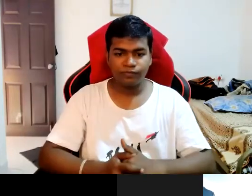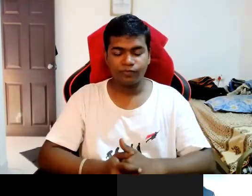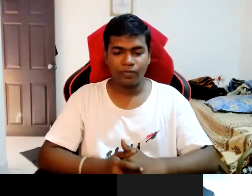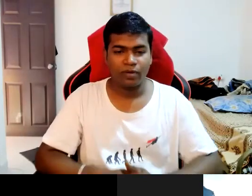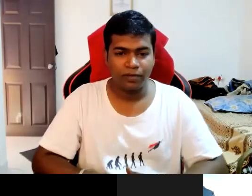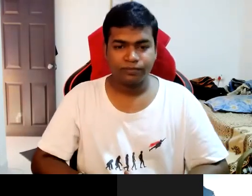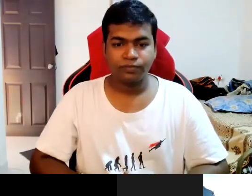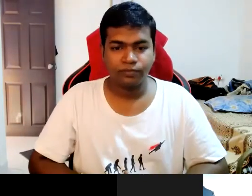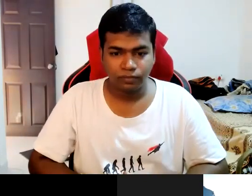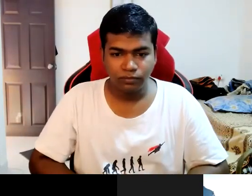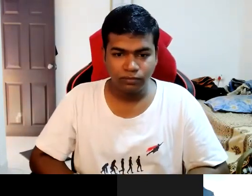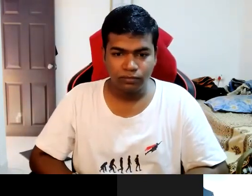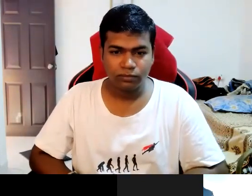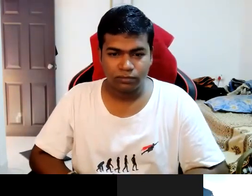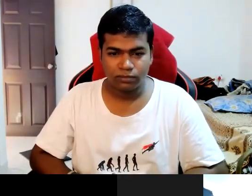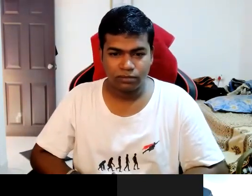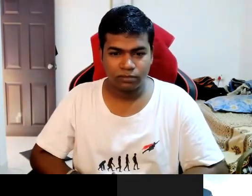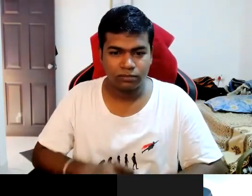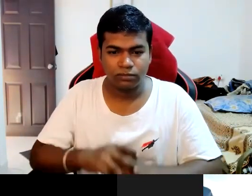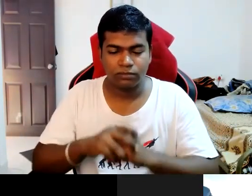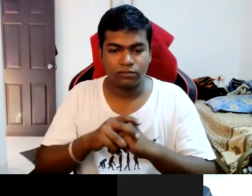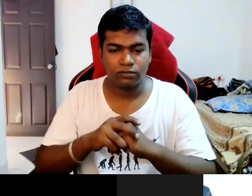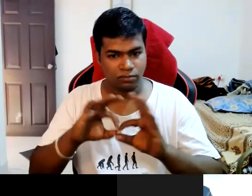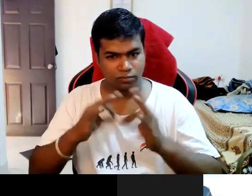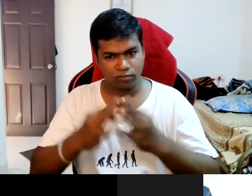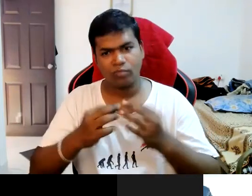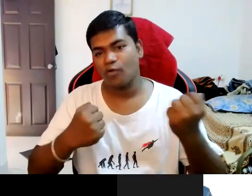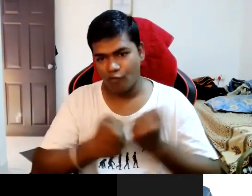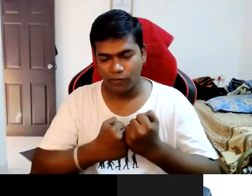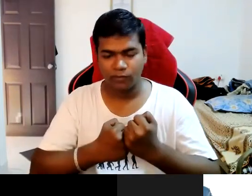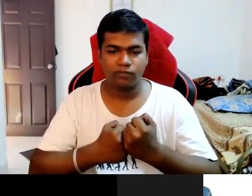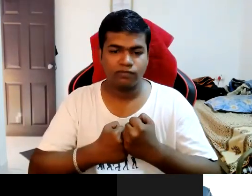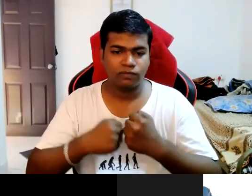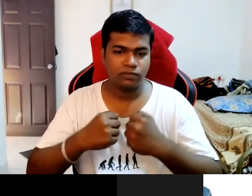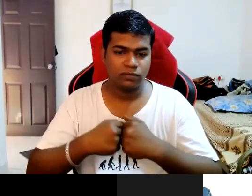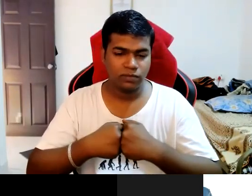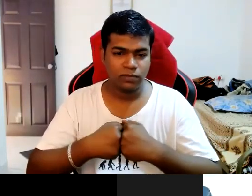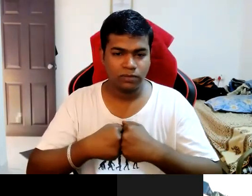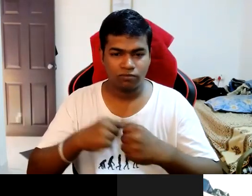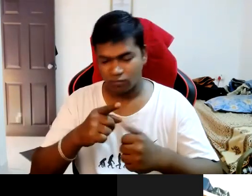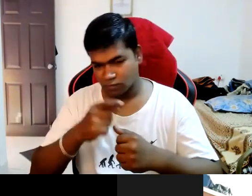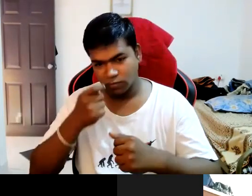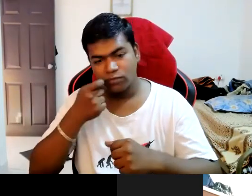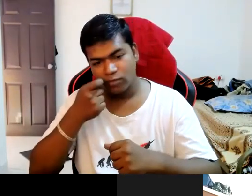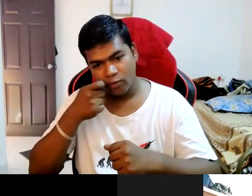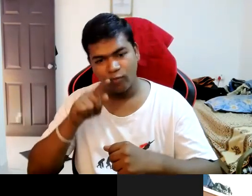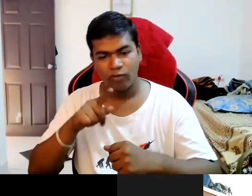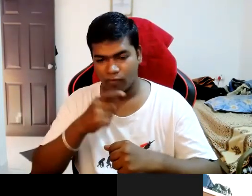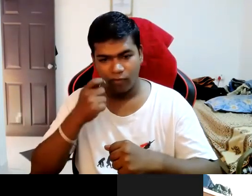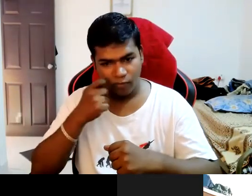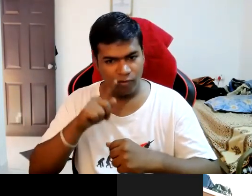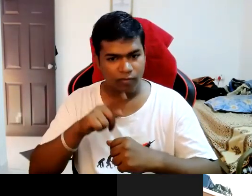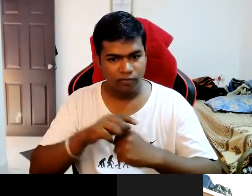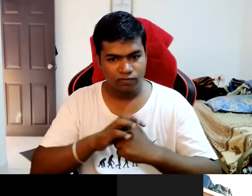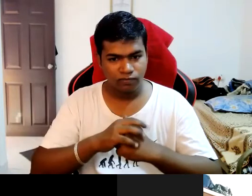uh for this my family only supported uh my daddy uh he